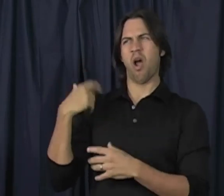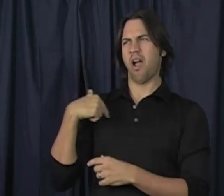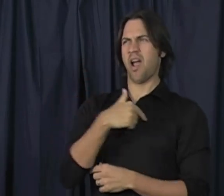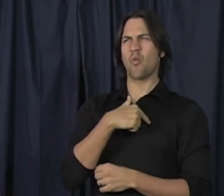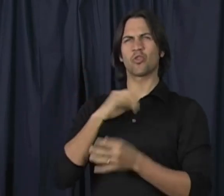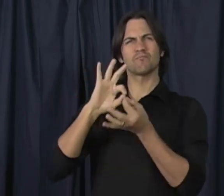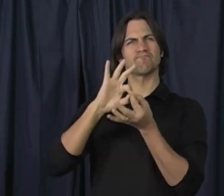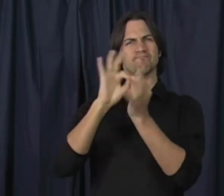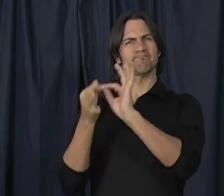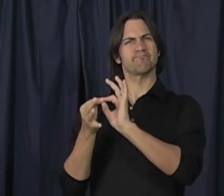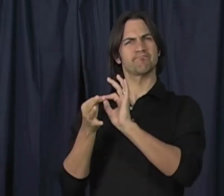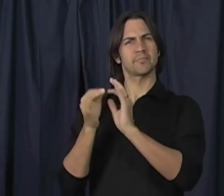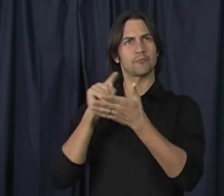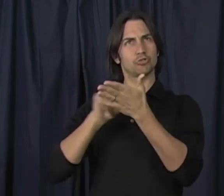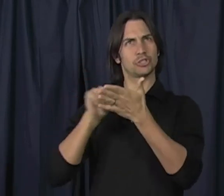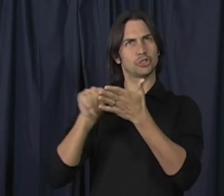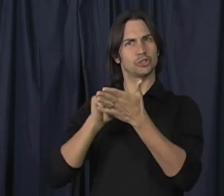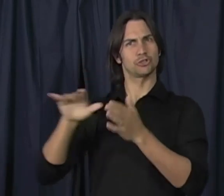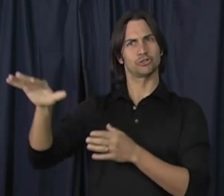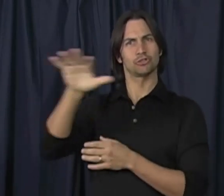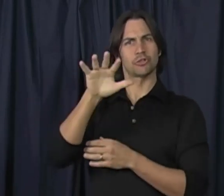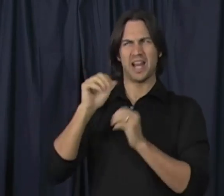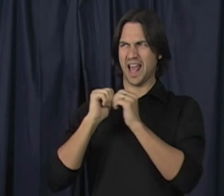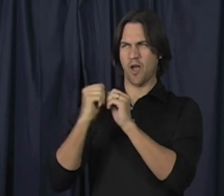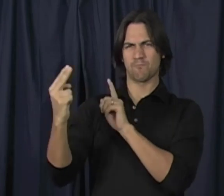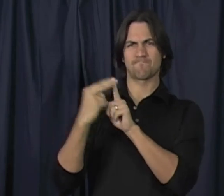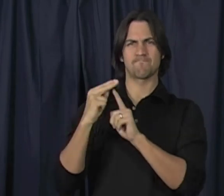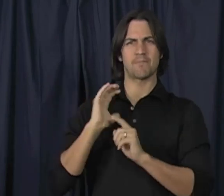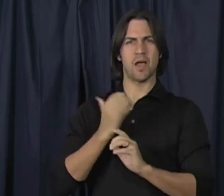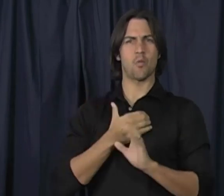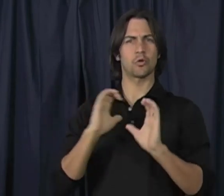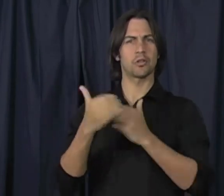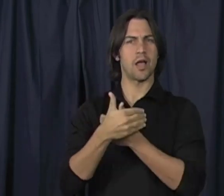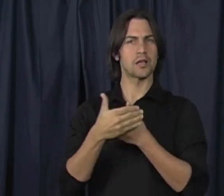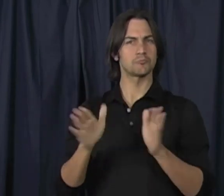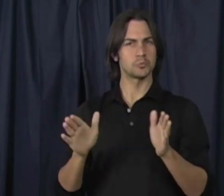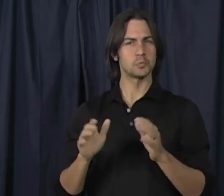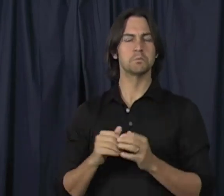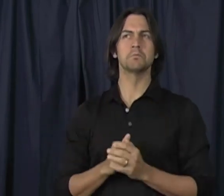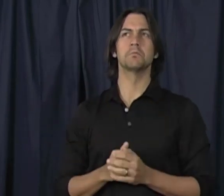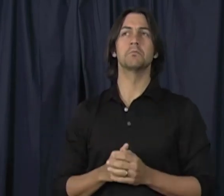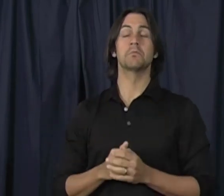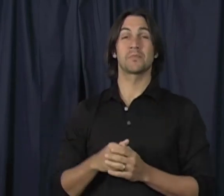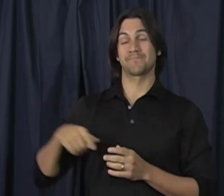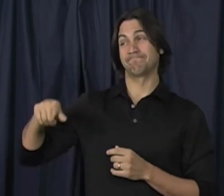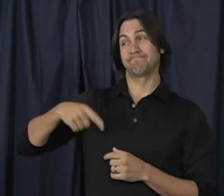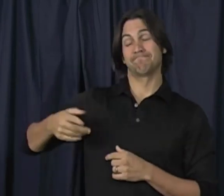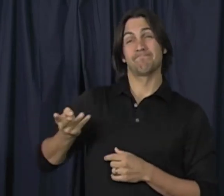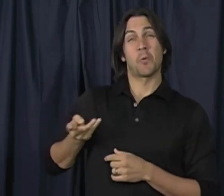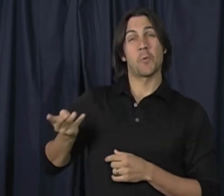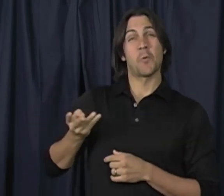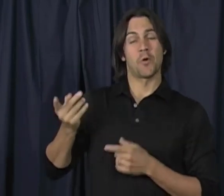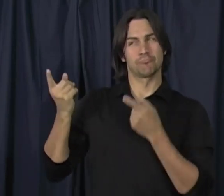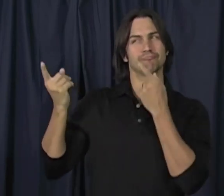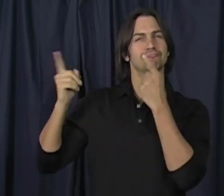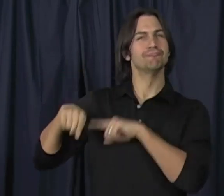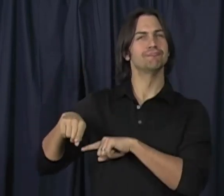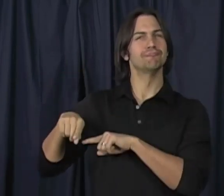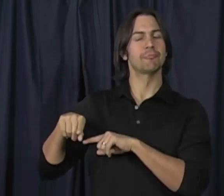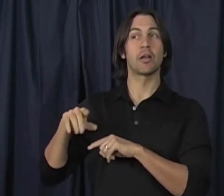are from the mainstream programs. And they wanted our interpretation of the research out in the field and how it is that we apply it in the classroom. The